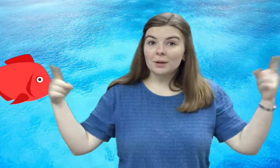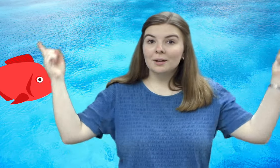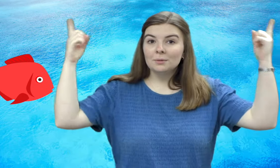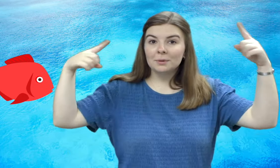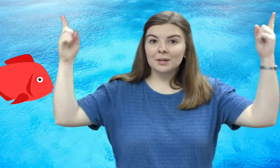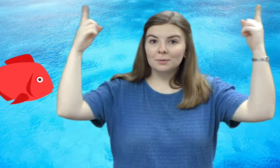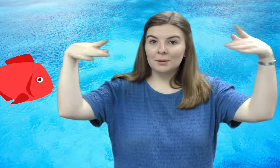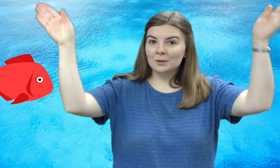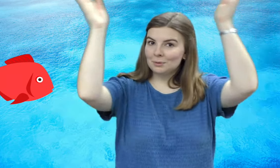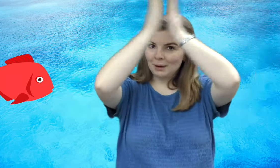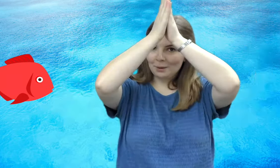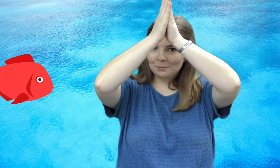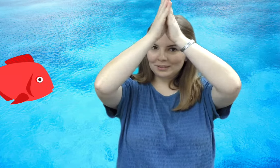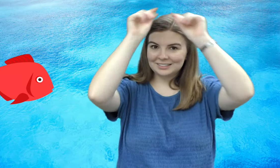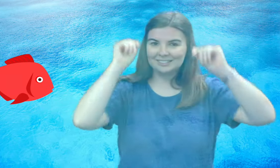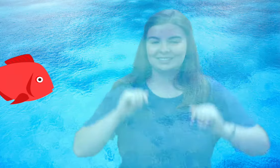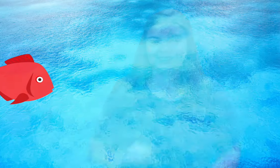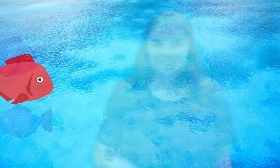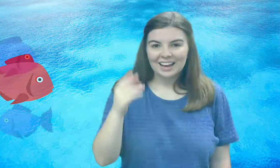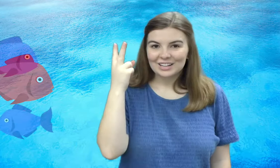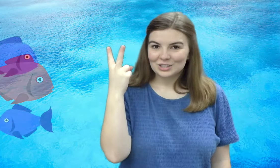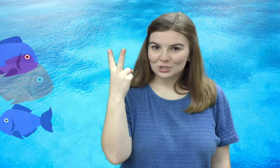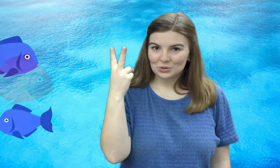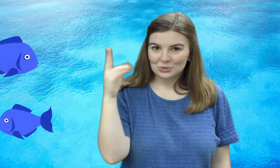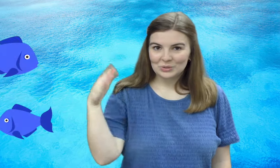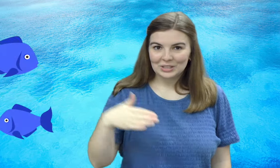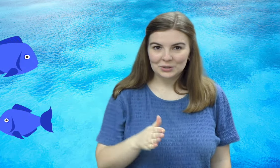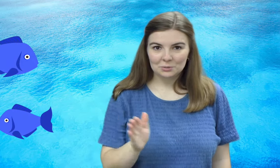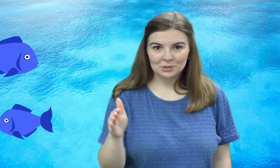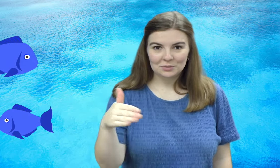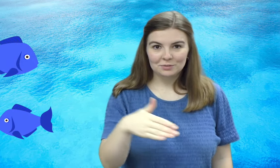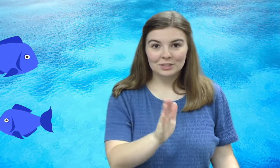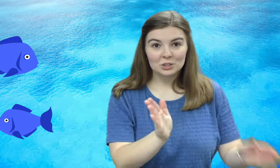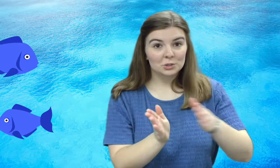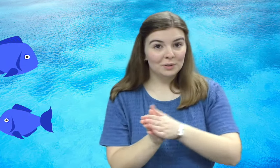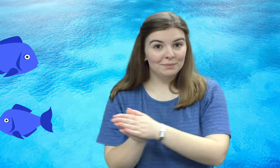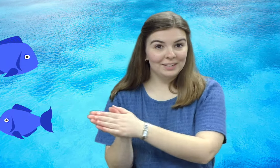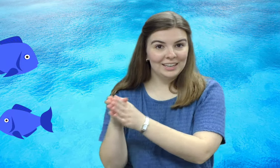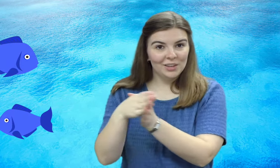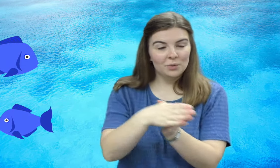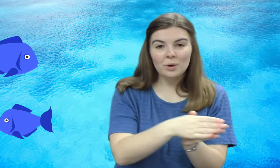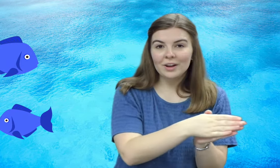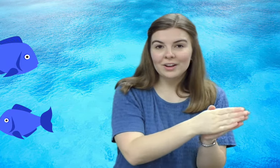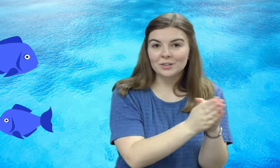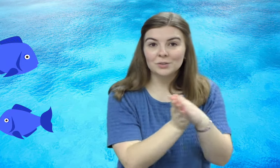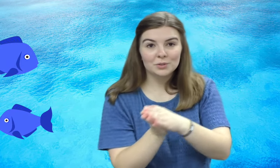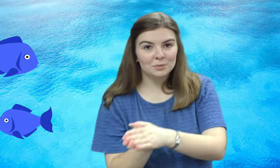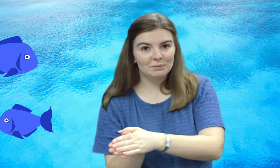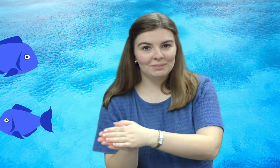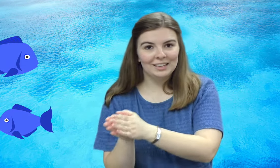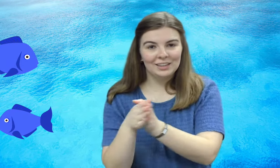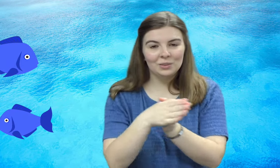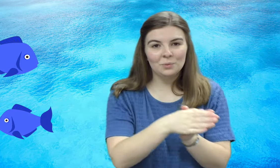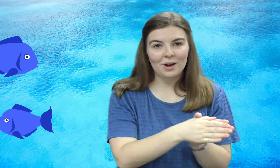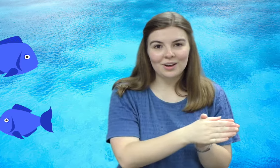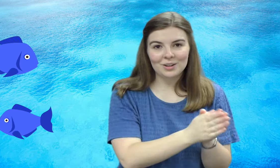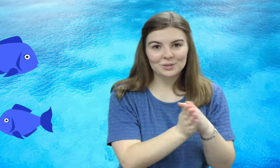bubble bubble bubble pop. Two little blue fish swimming in the water, swimming in the water,